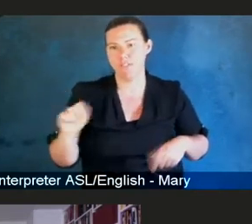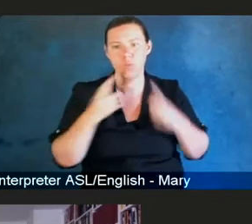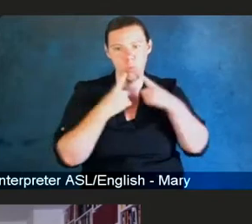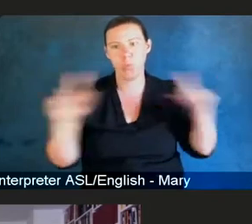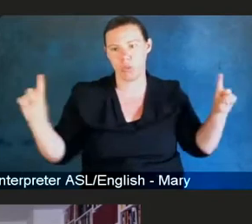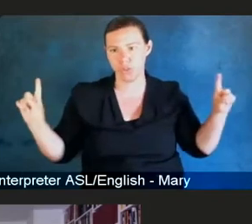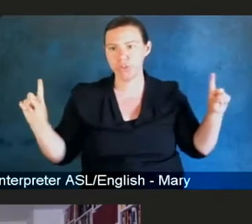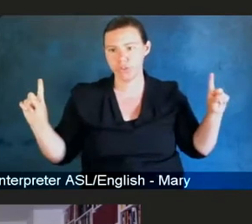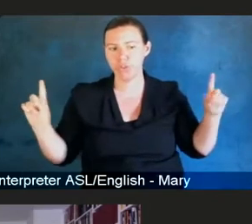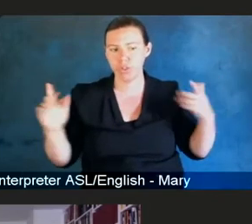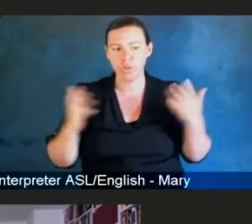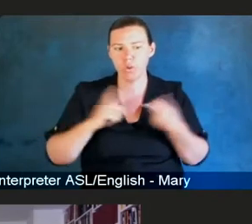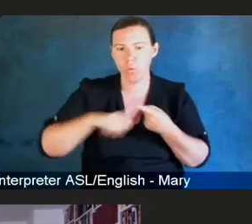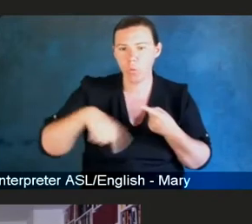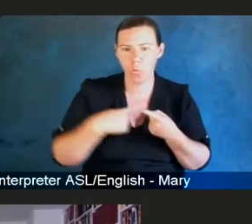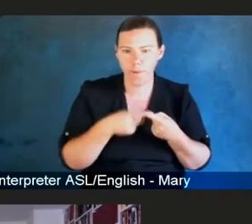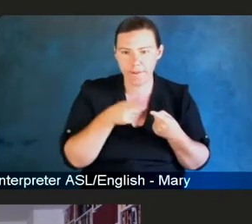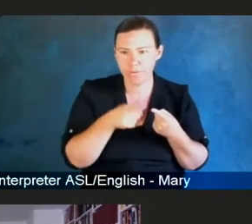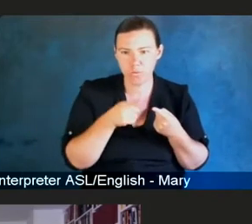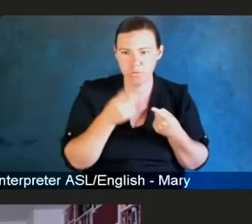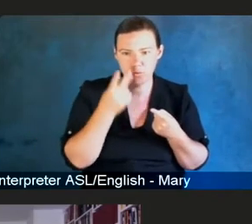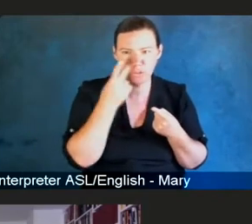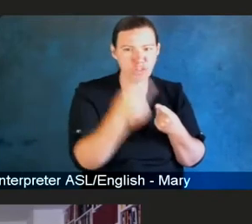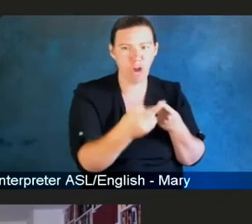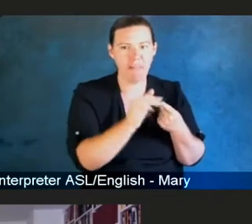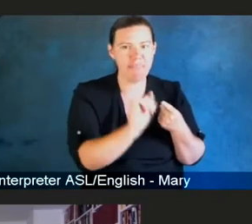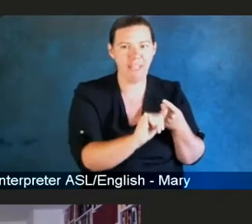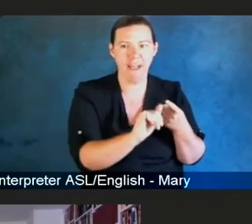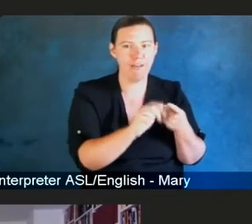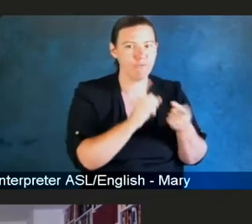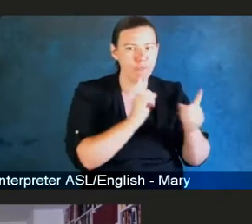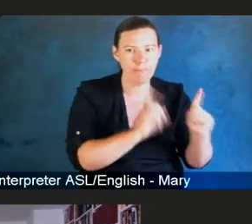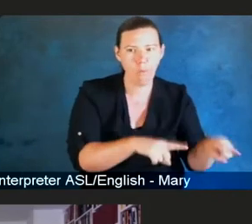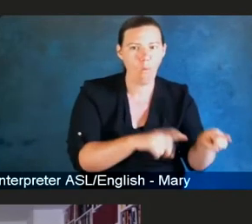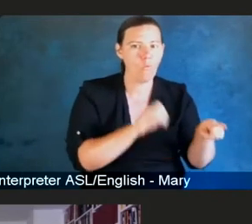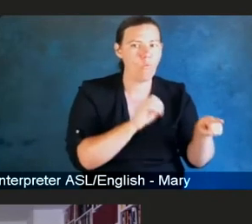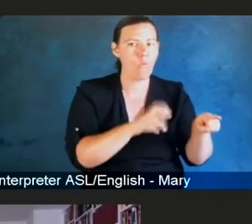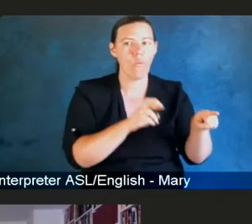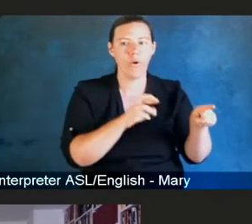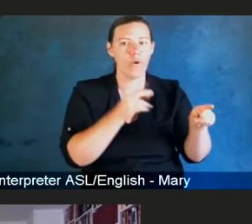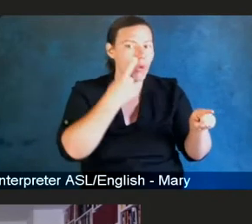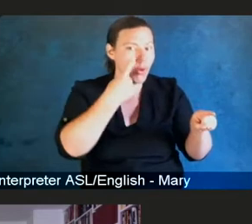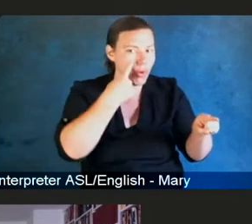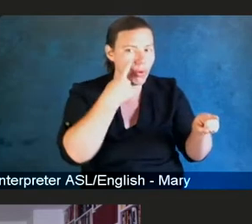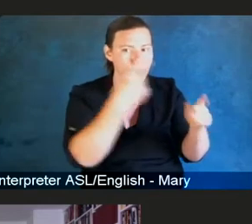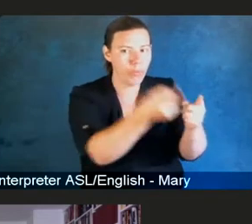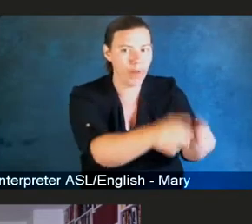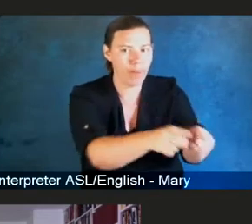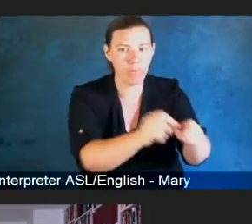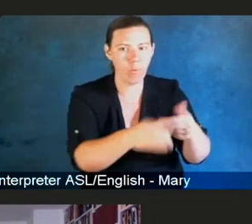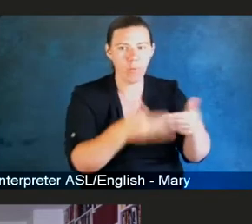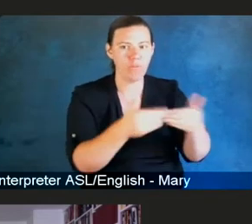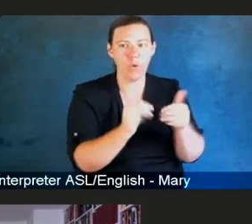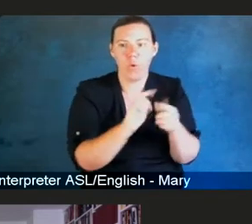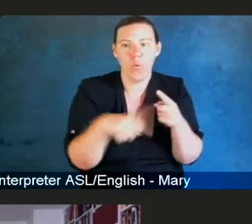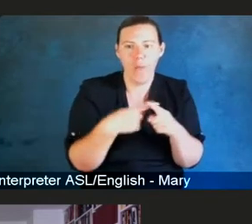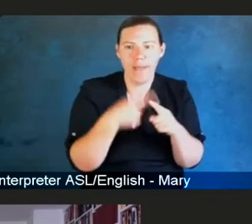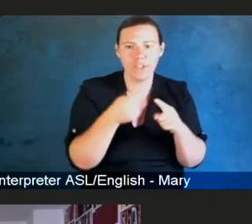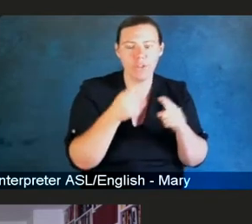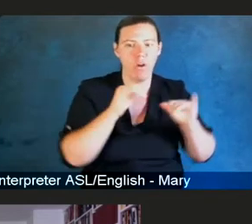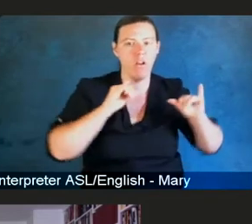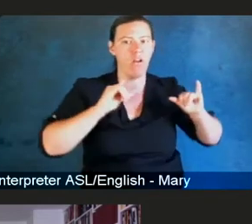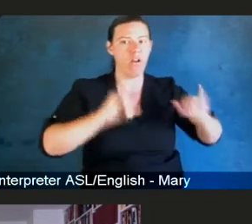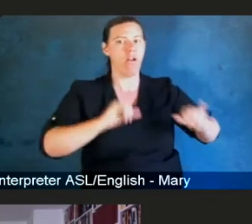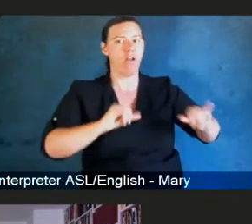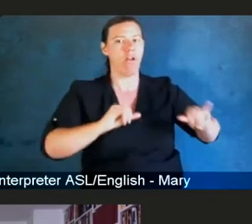or when was the moment, oh my gosh, we've really done something here? I know in my own career, when I've had a